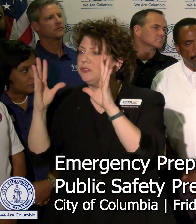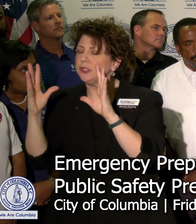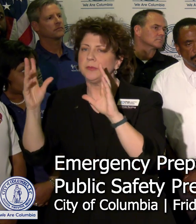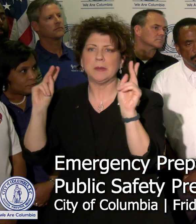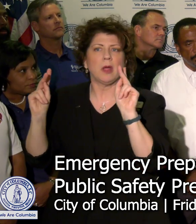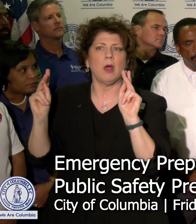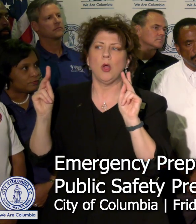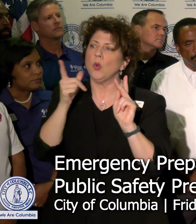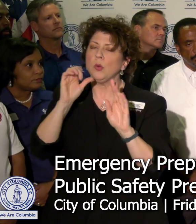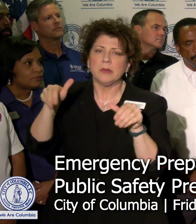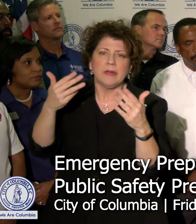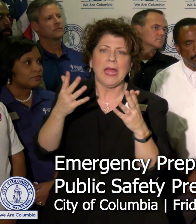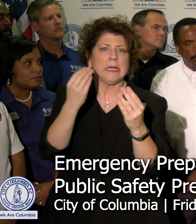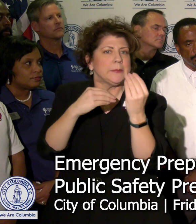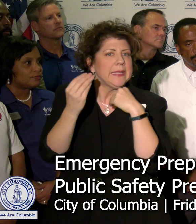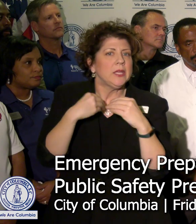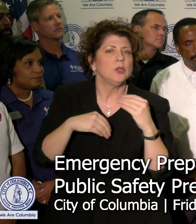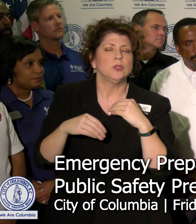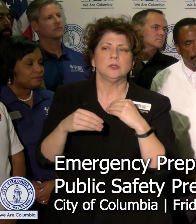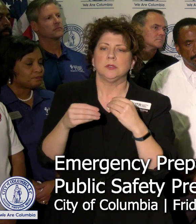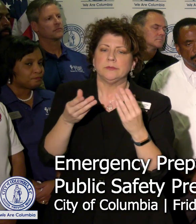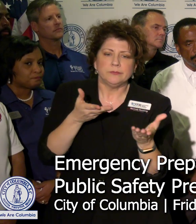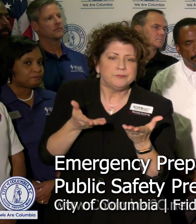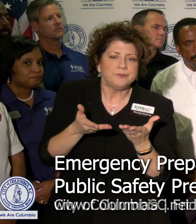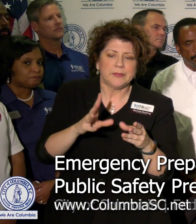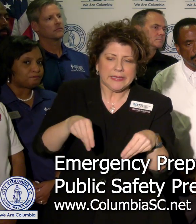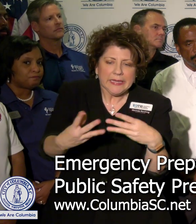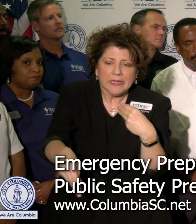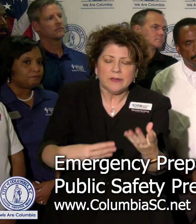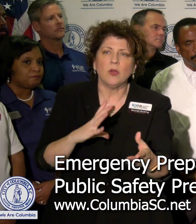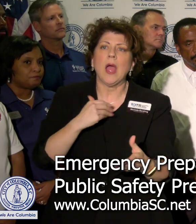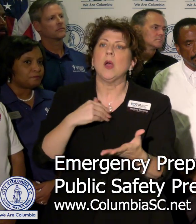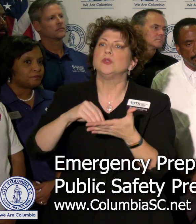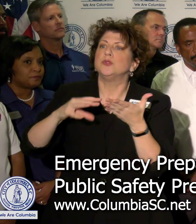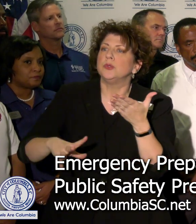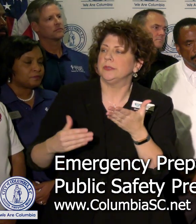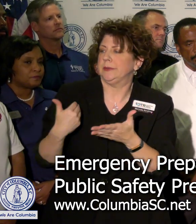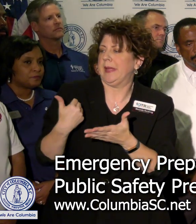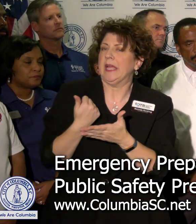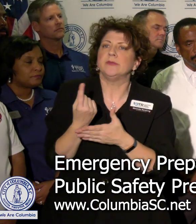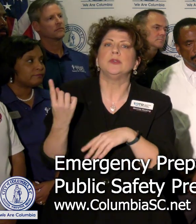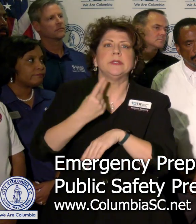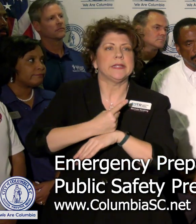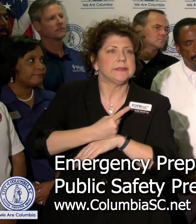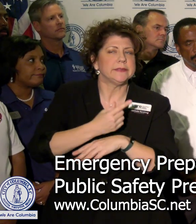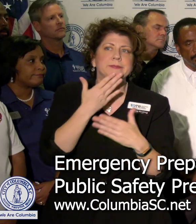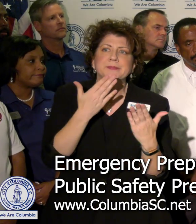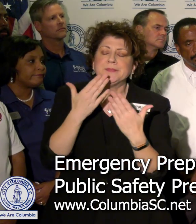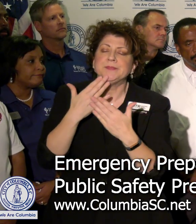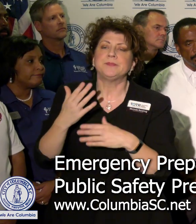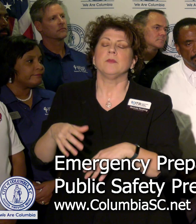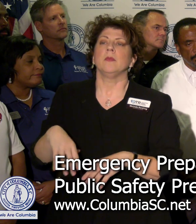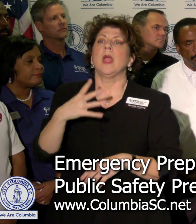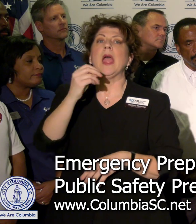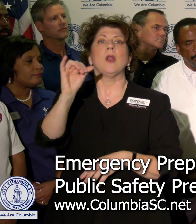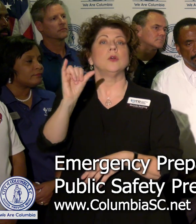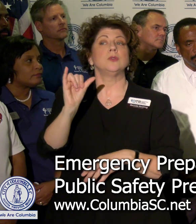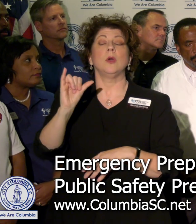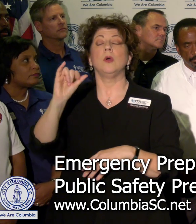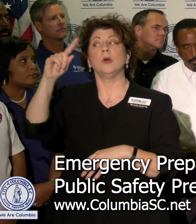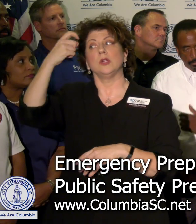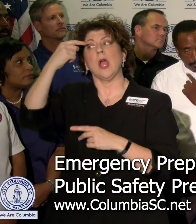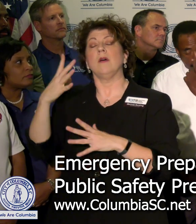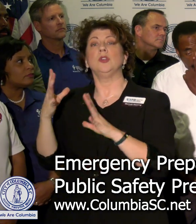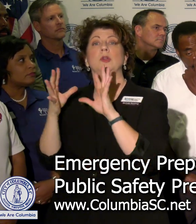providing meals and services for students these last few days. And as the governor